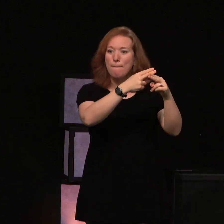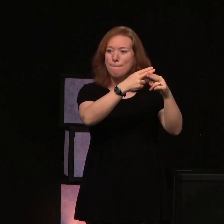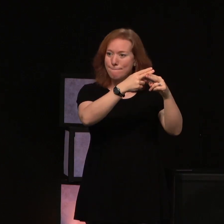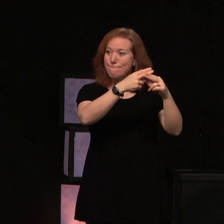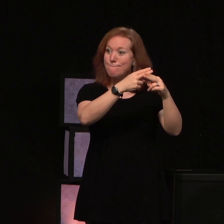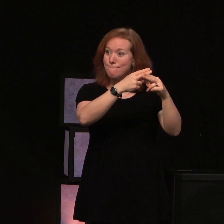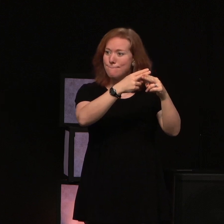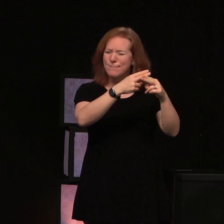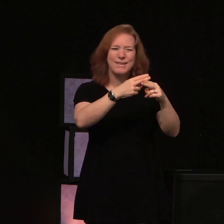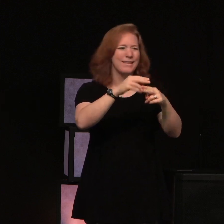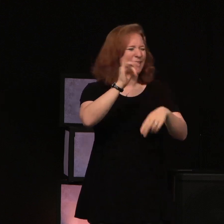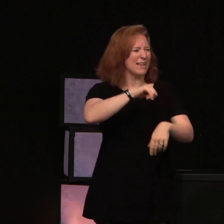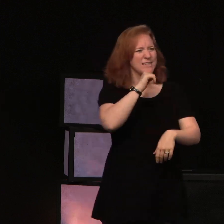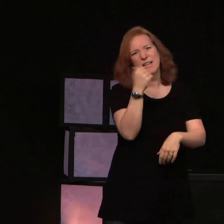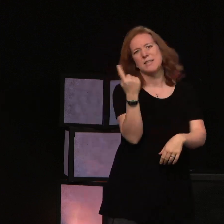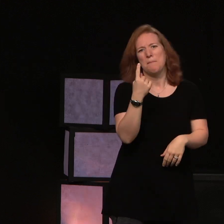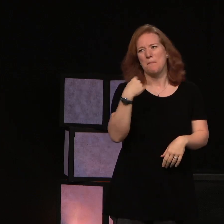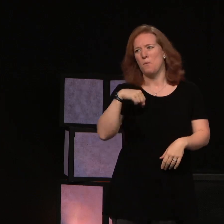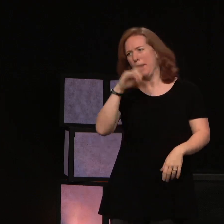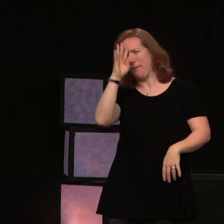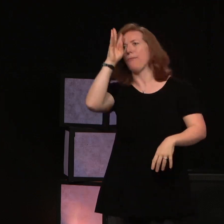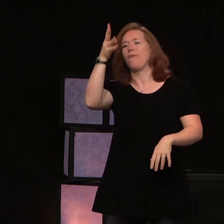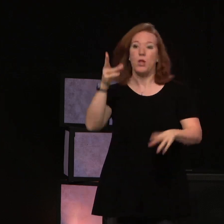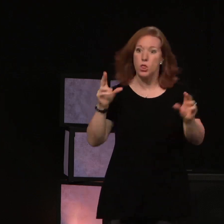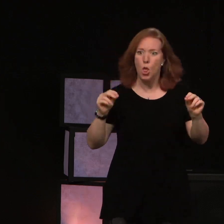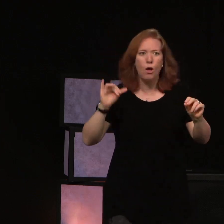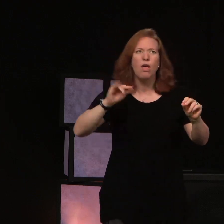That's not an arbitrary thing. That's who he is.